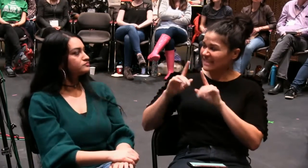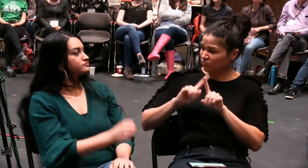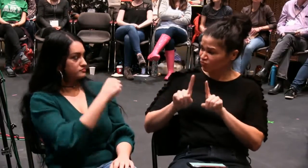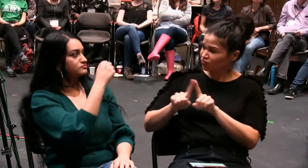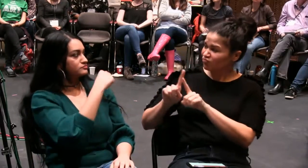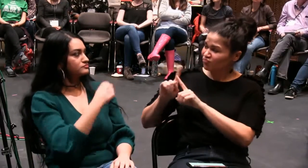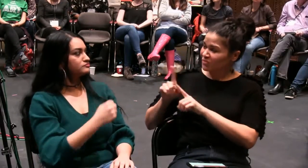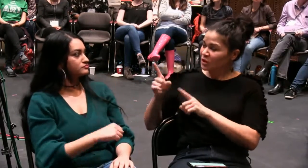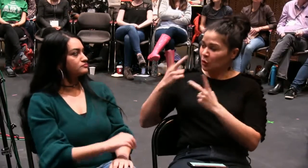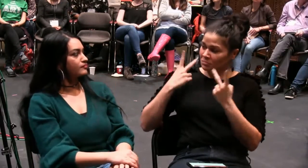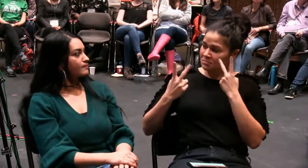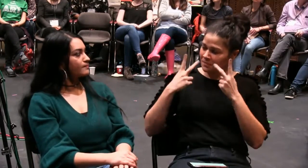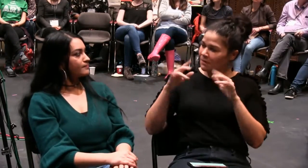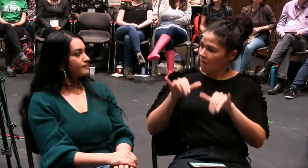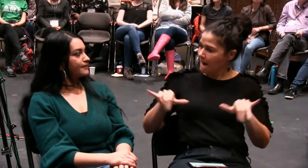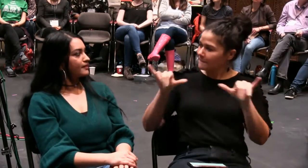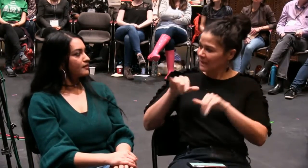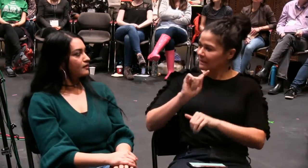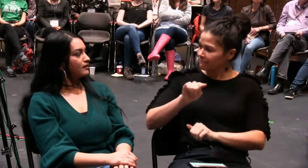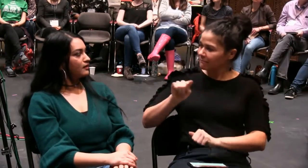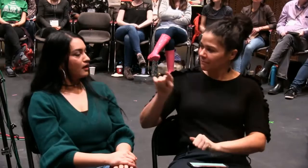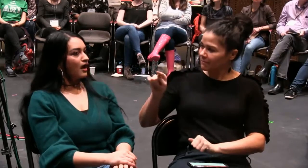And it tours through different cities. Yes.